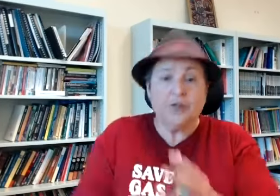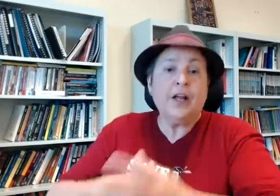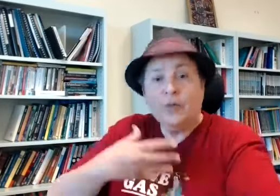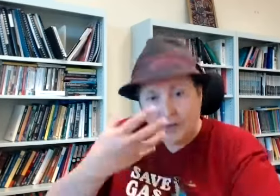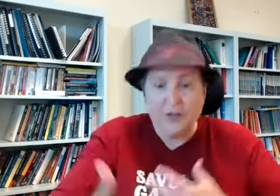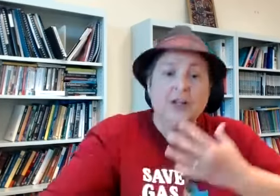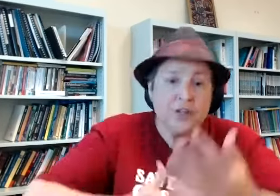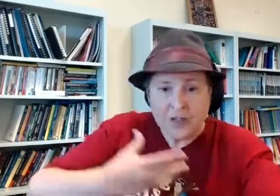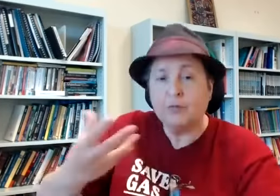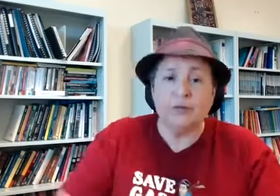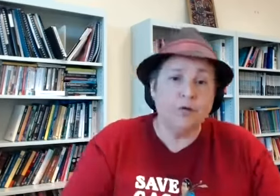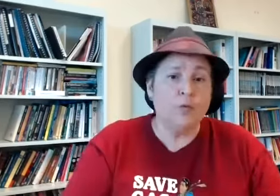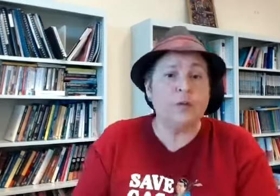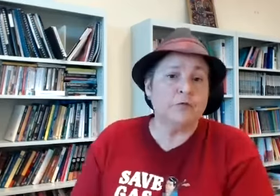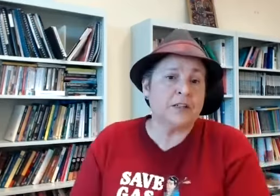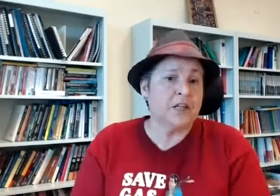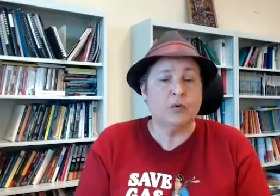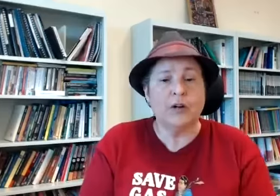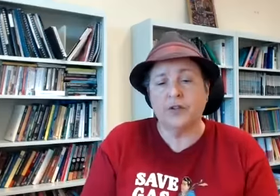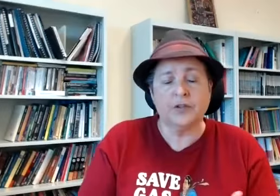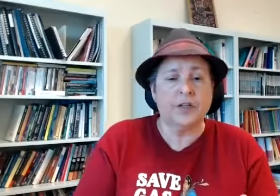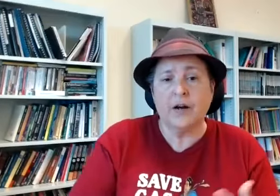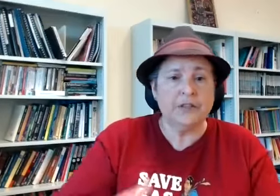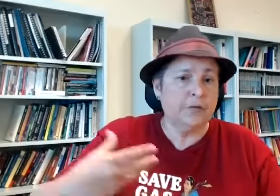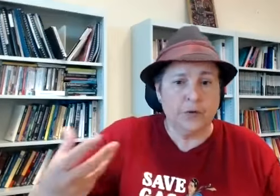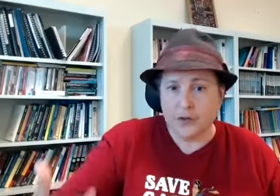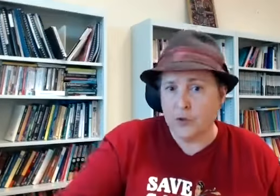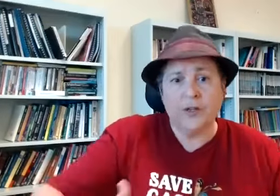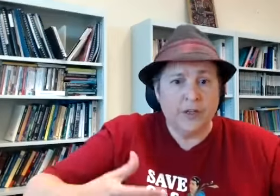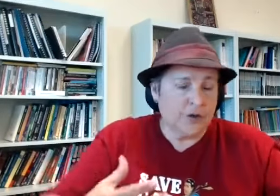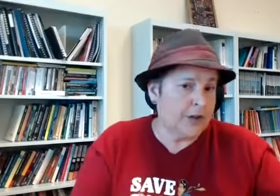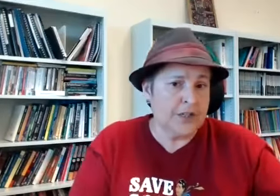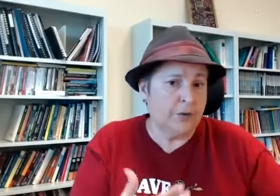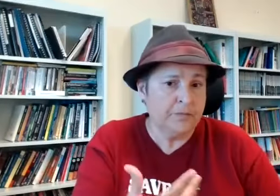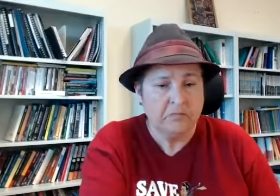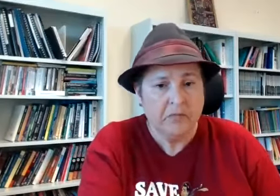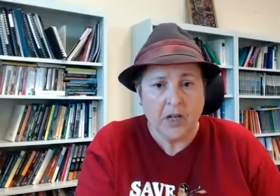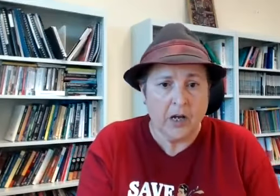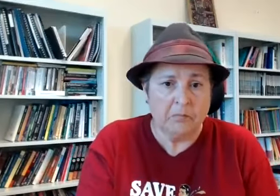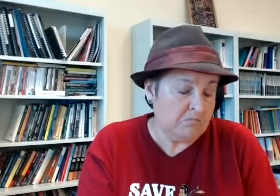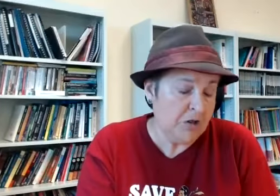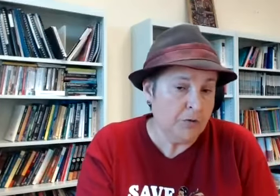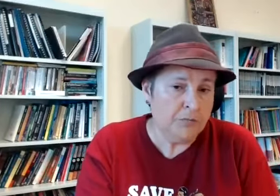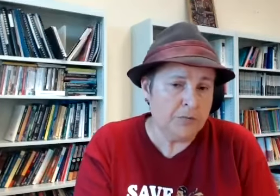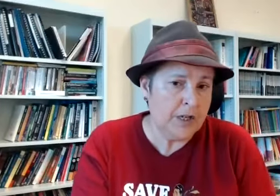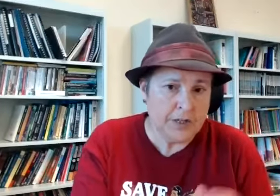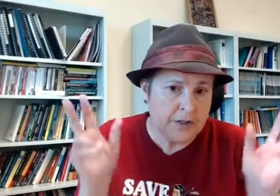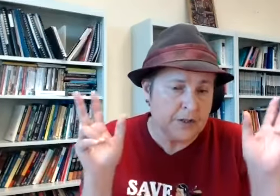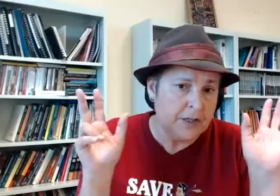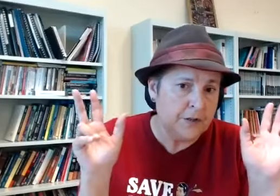there as a disabled performer but in fact actually whatever the narrative or the story that you're trying to tell um you know isn't in your